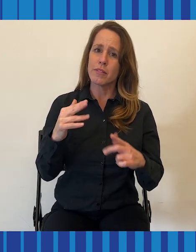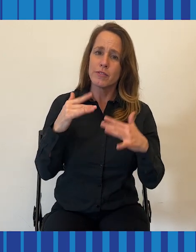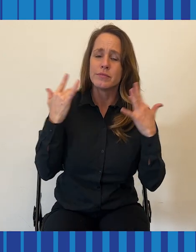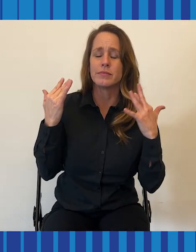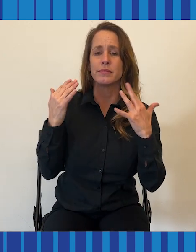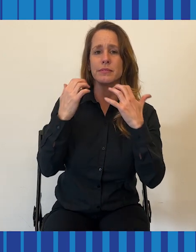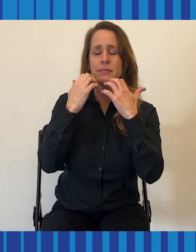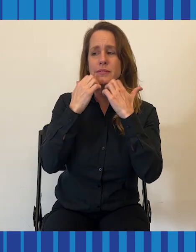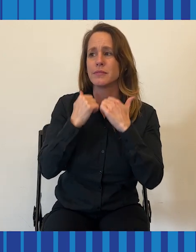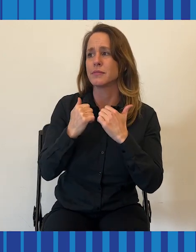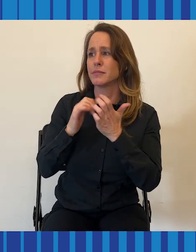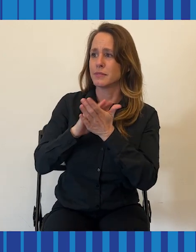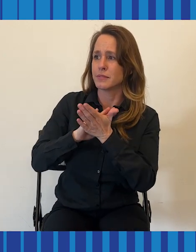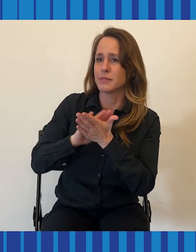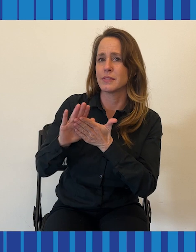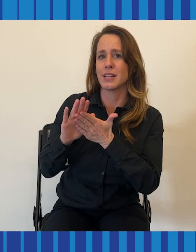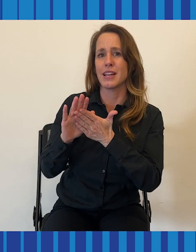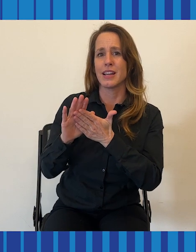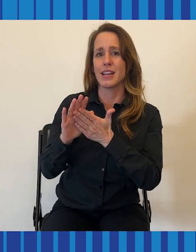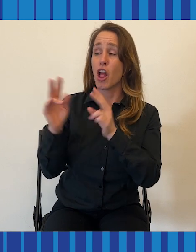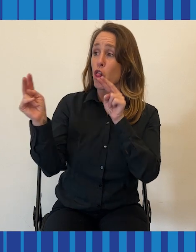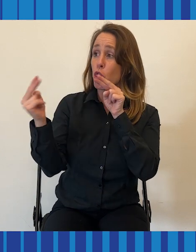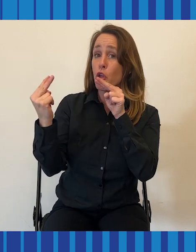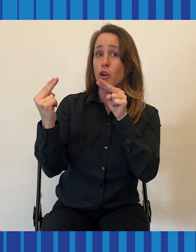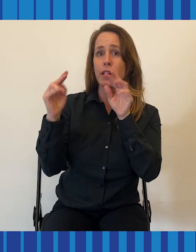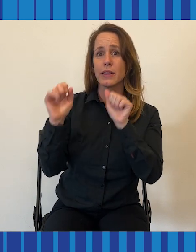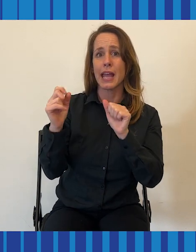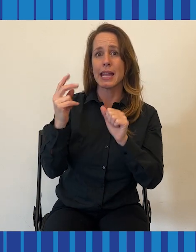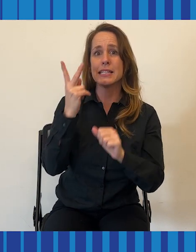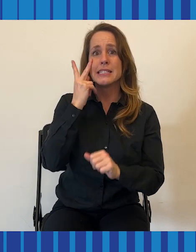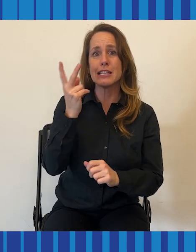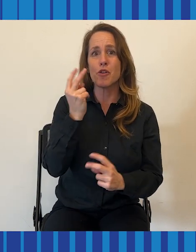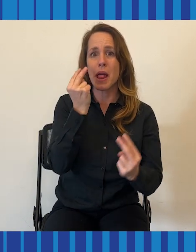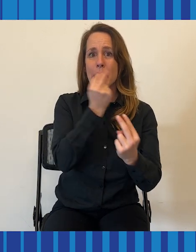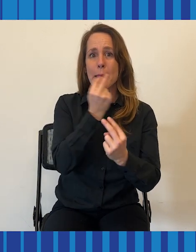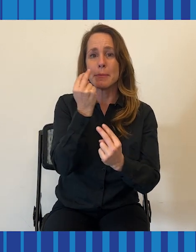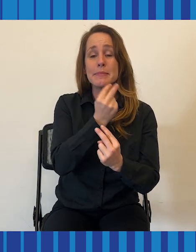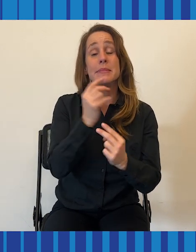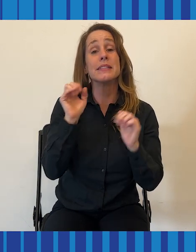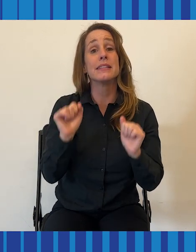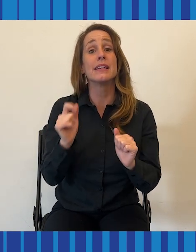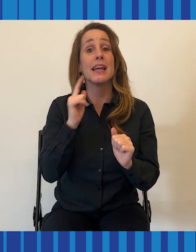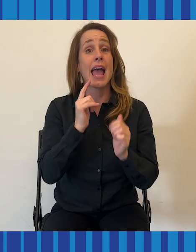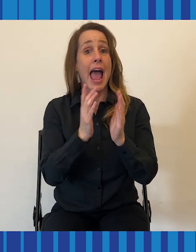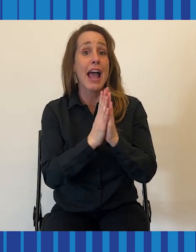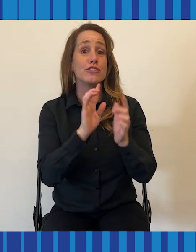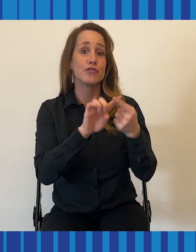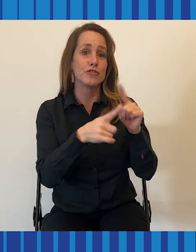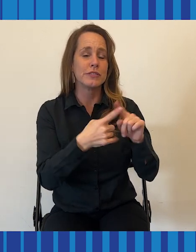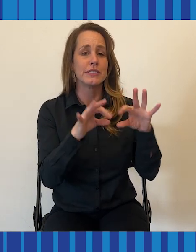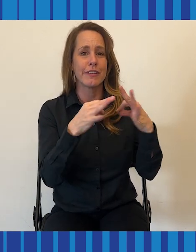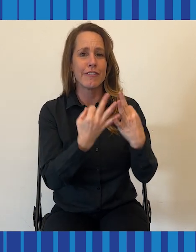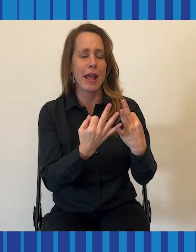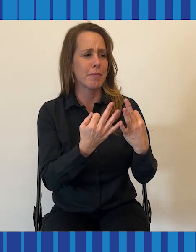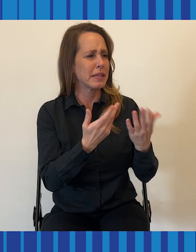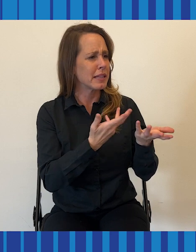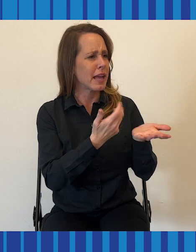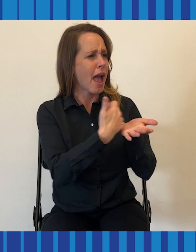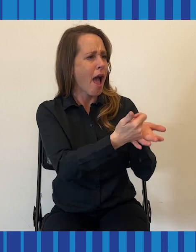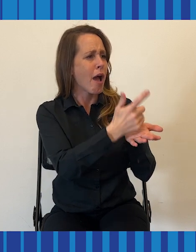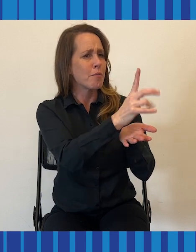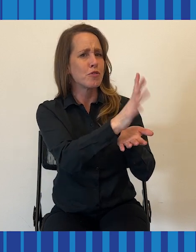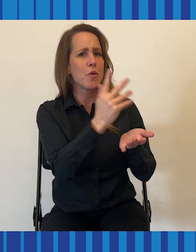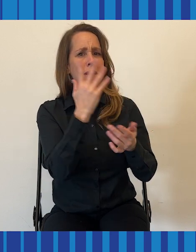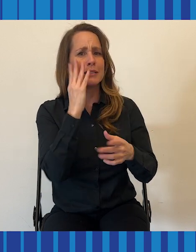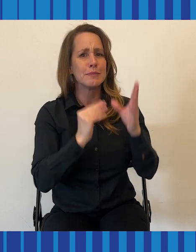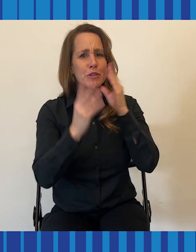experience less difficult. Cultivate an environment around you where people's experiences are understood to be inherently valid.